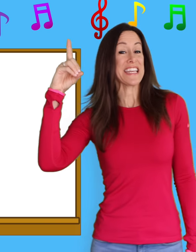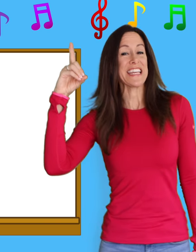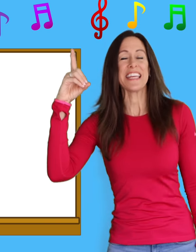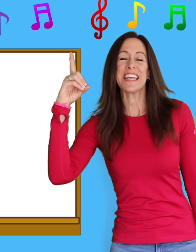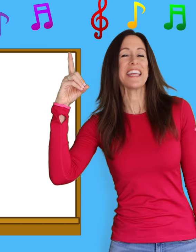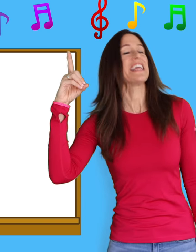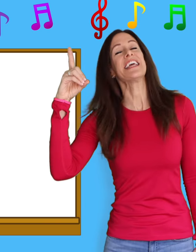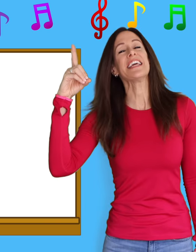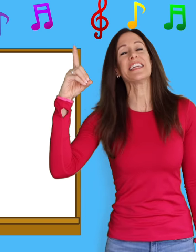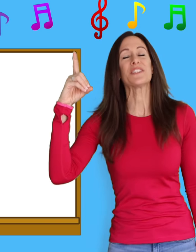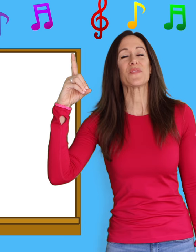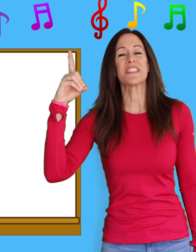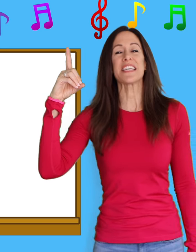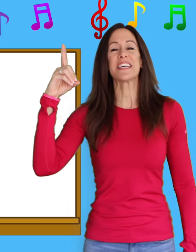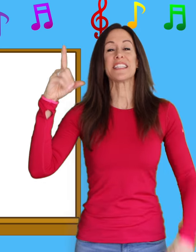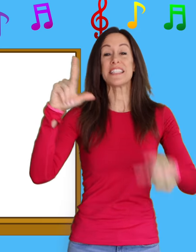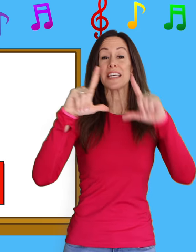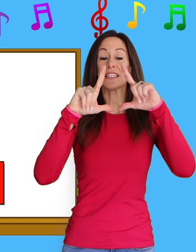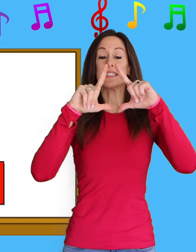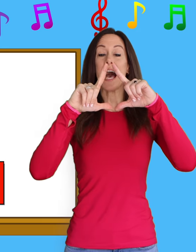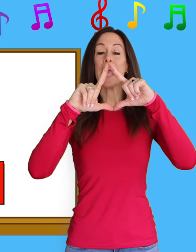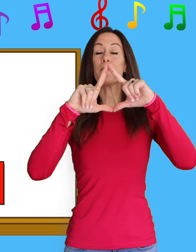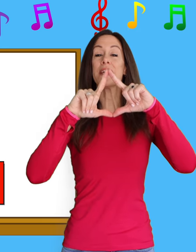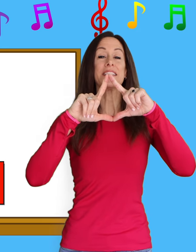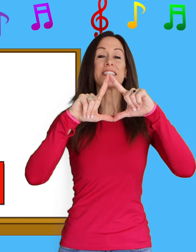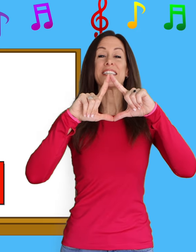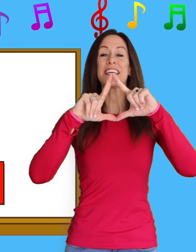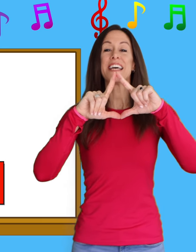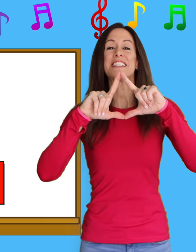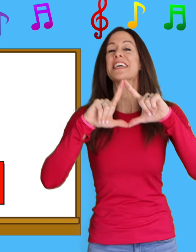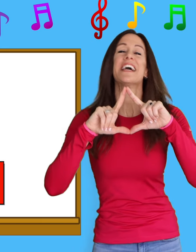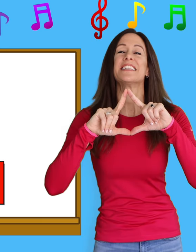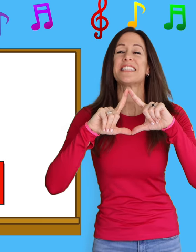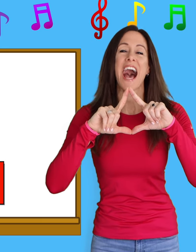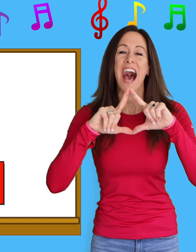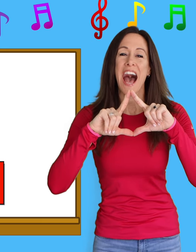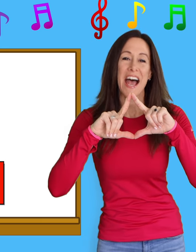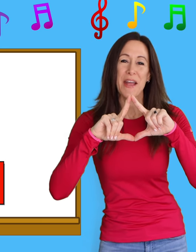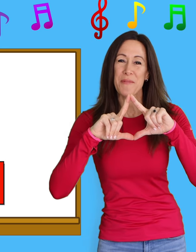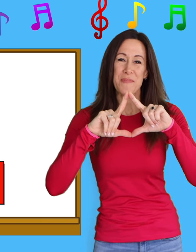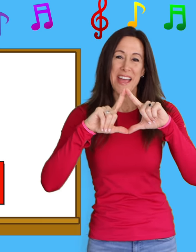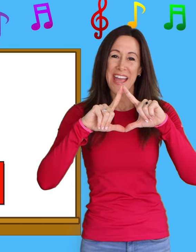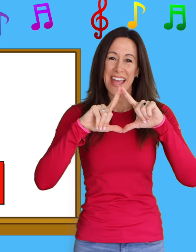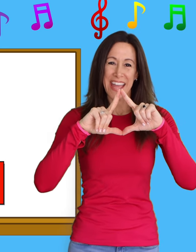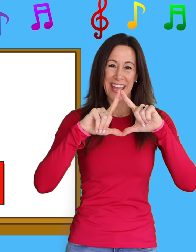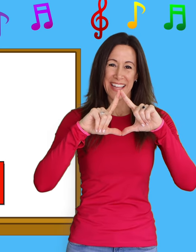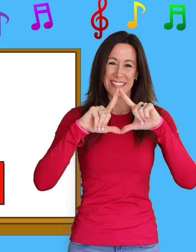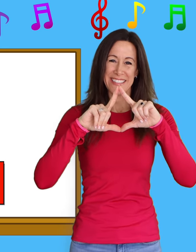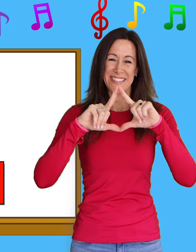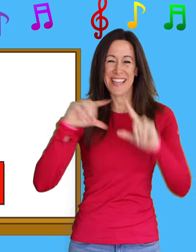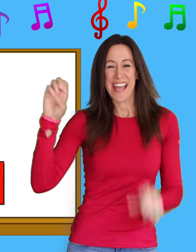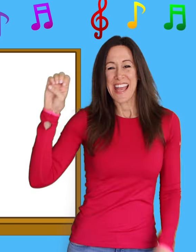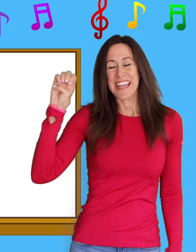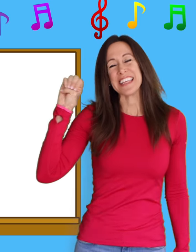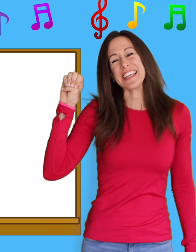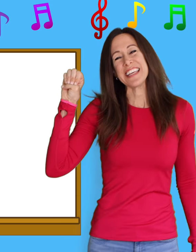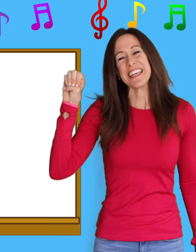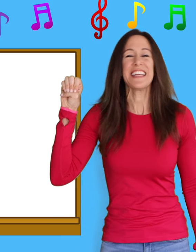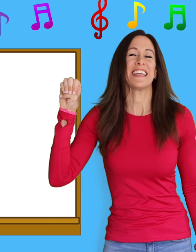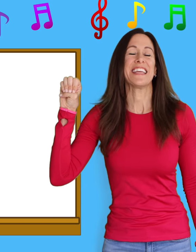is for T-T-Diamond, D-T-Diamond E